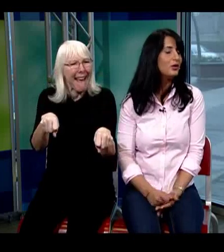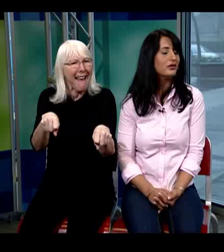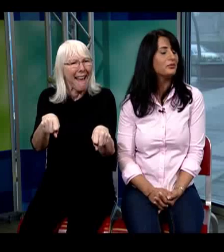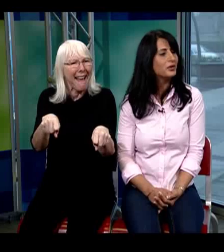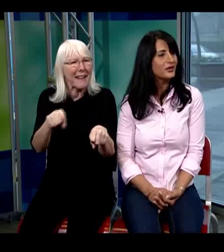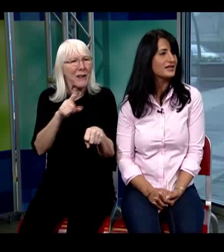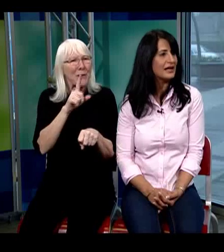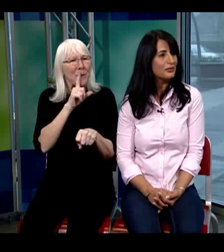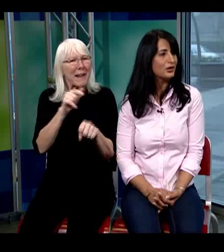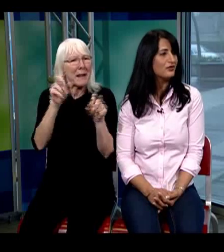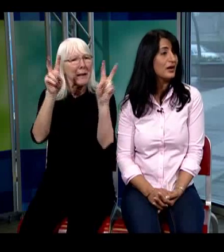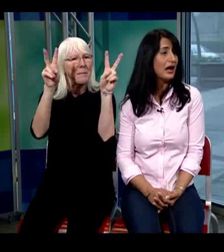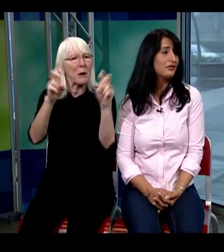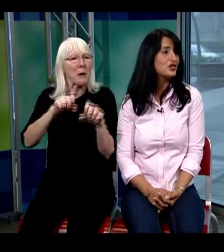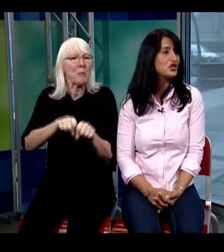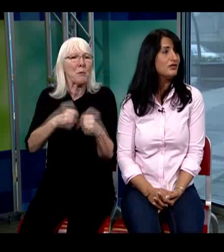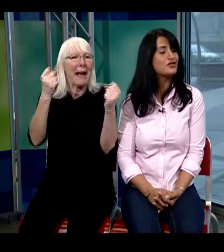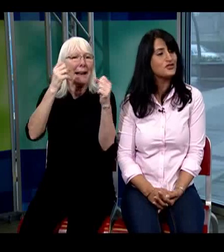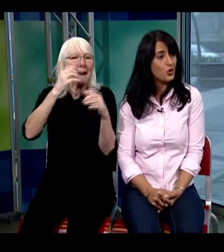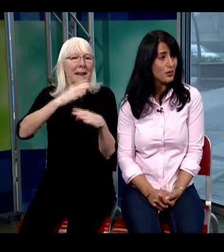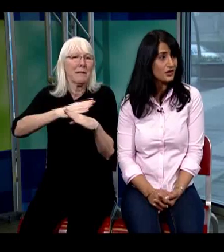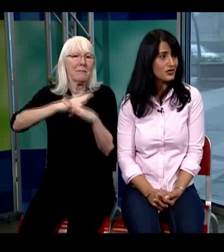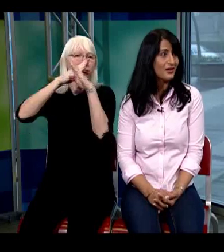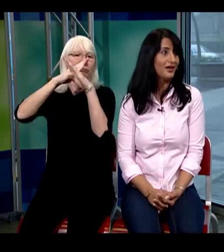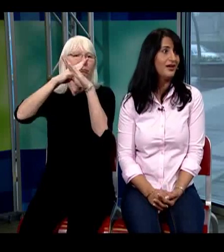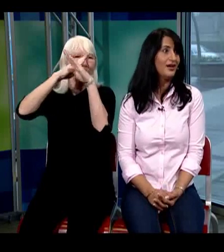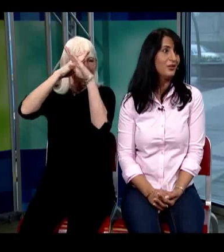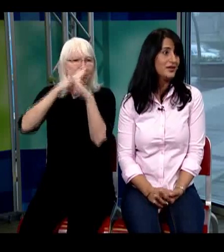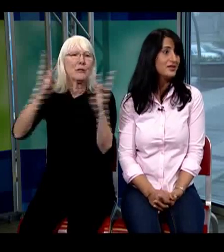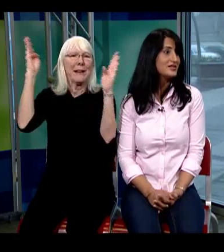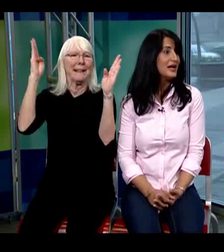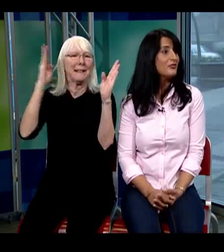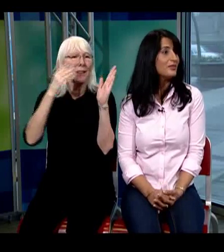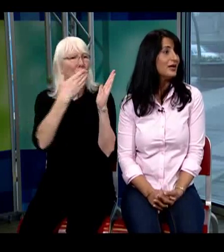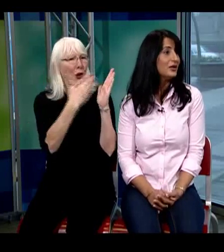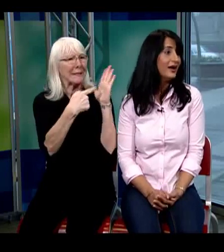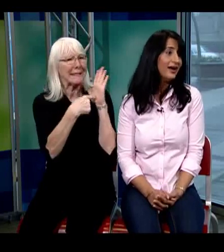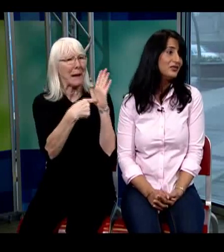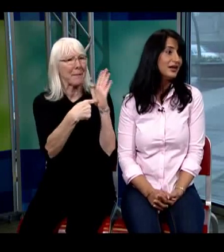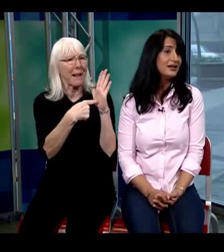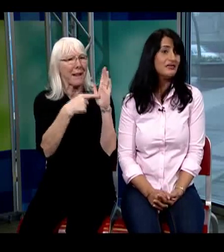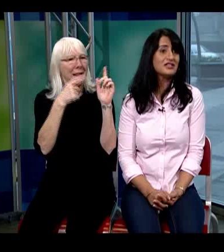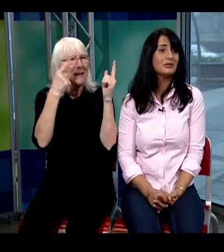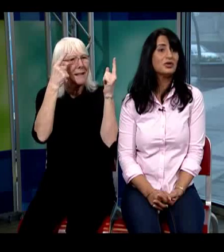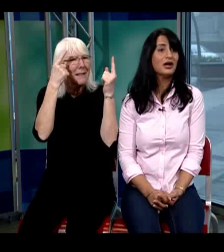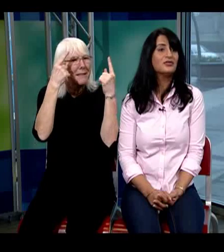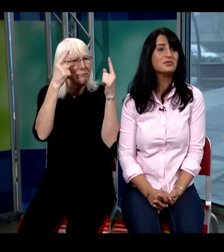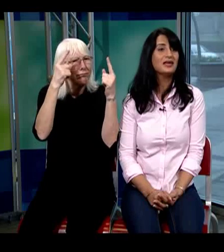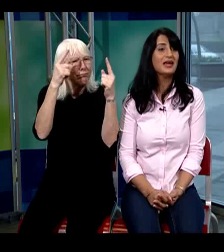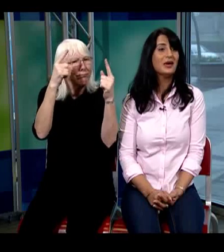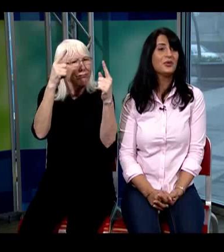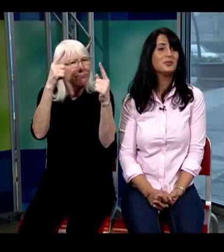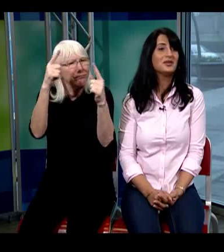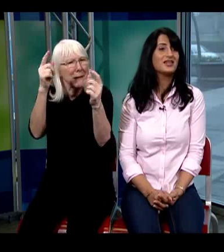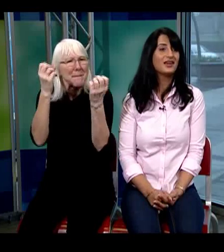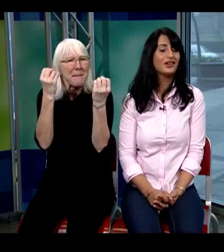are a perfect example of having achieved so much within the time frame that you have and every time you come to me with a particular